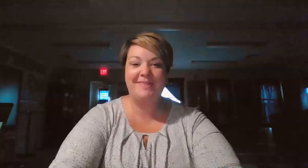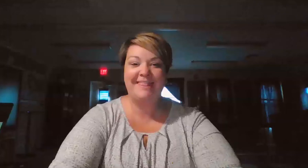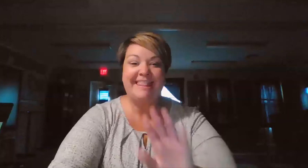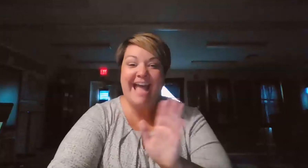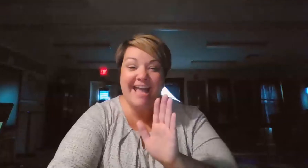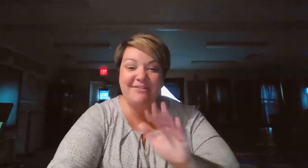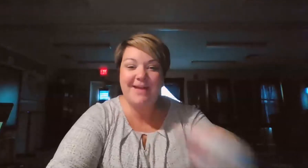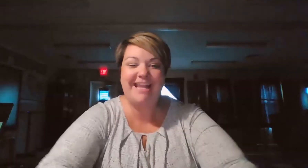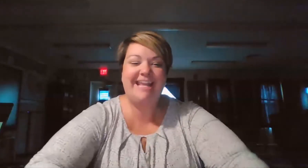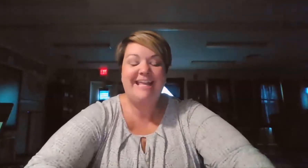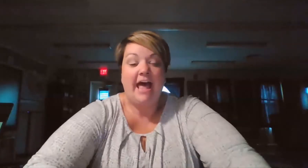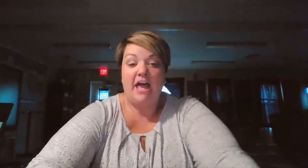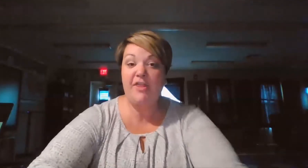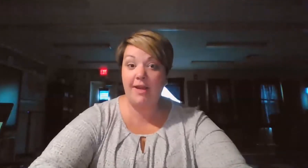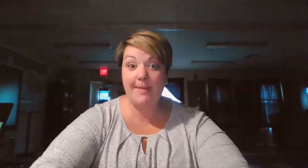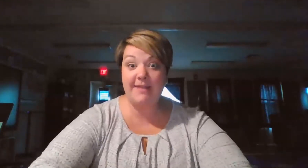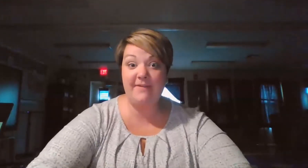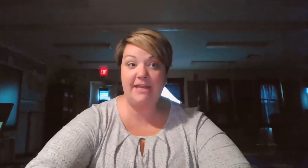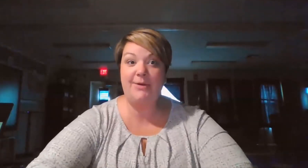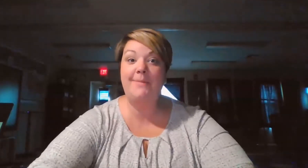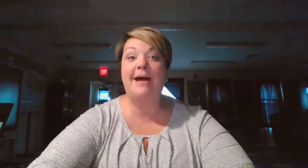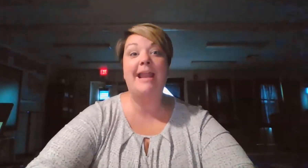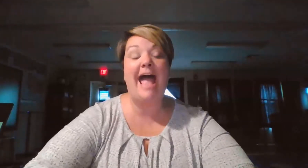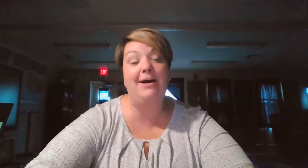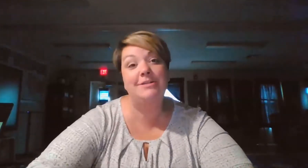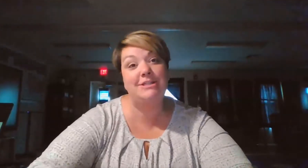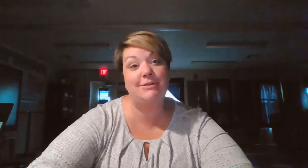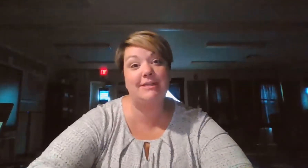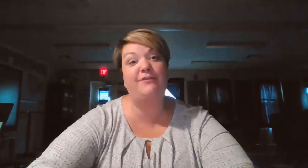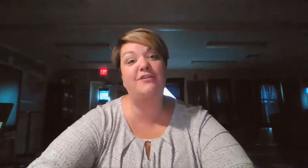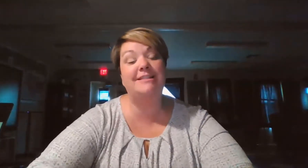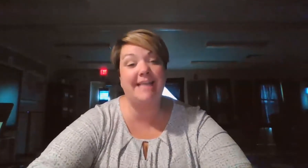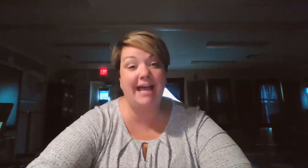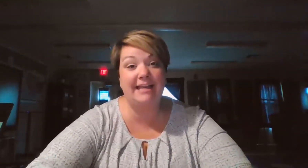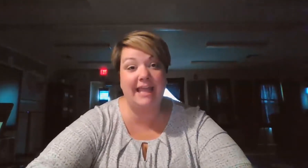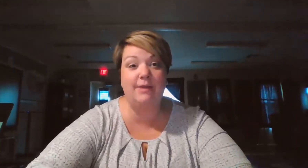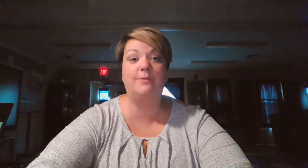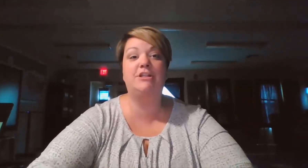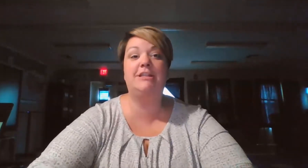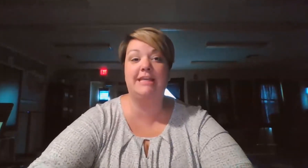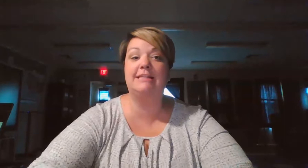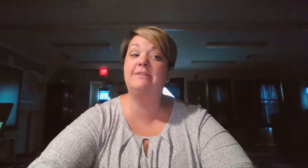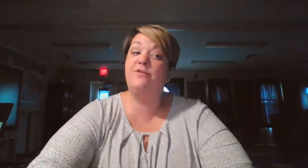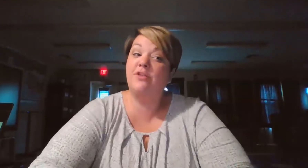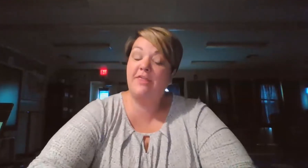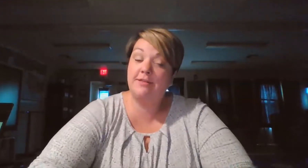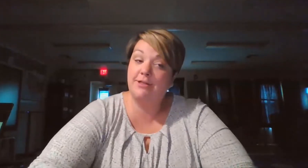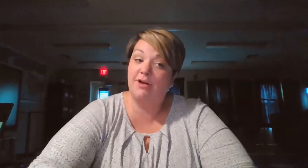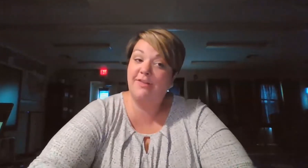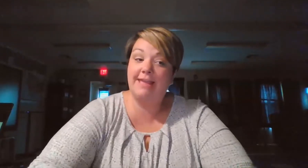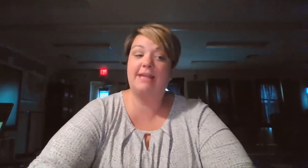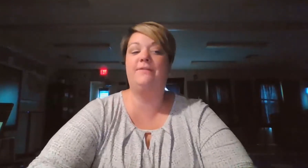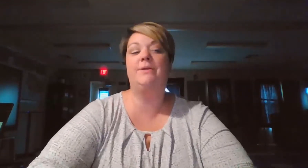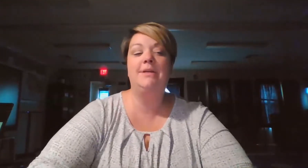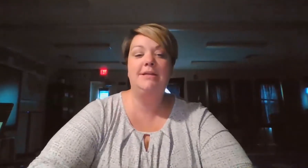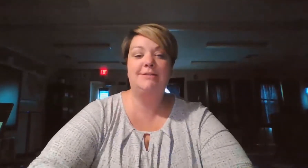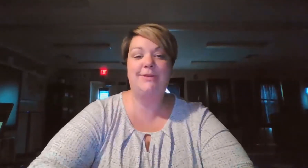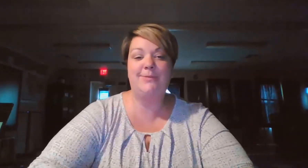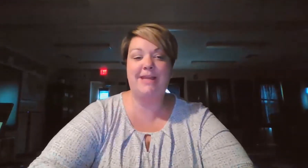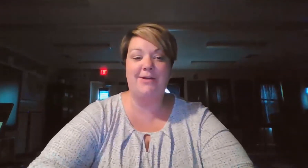Hi, everybody. I thought I'd make a video about how to do the different sign language things for the song Thinking of You. So here we go.